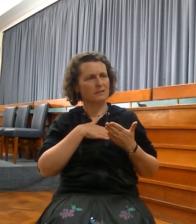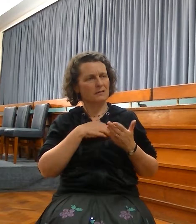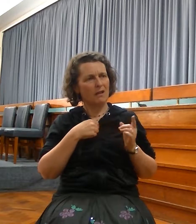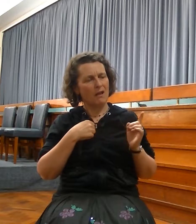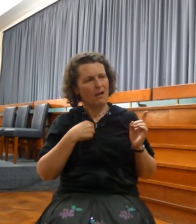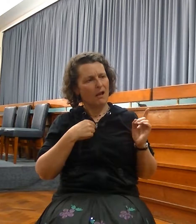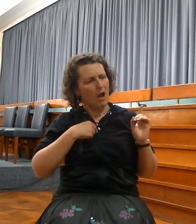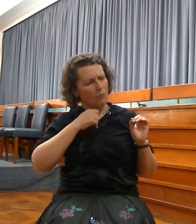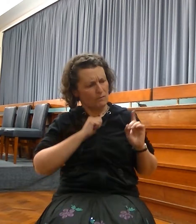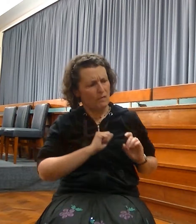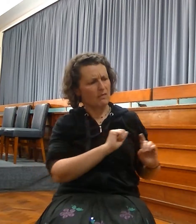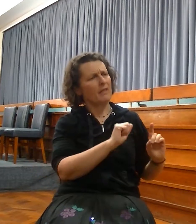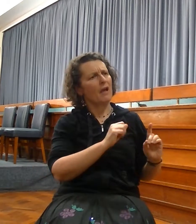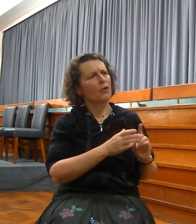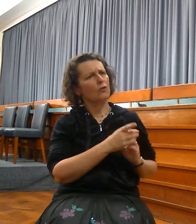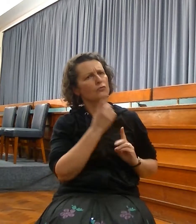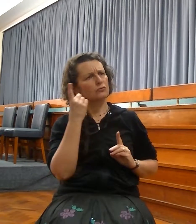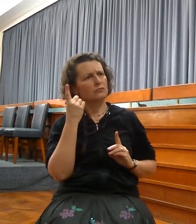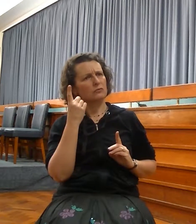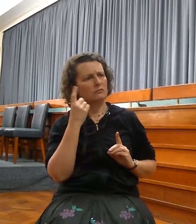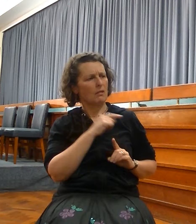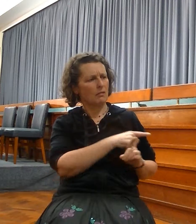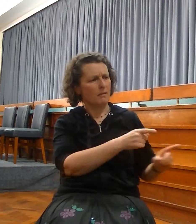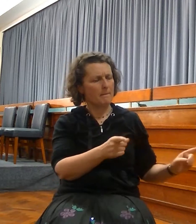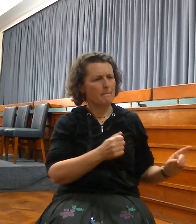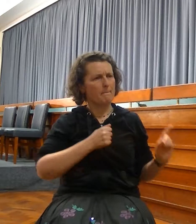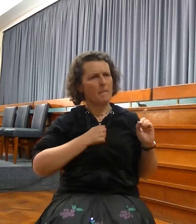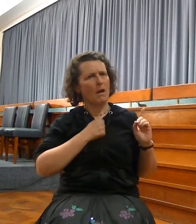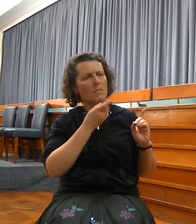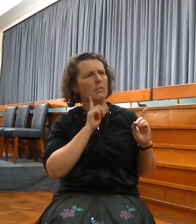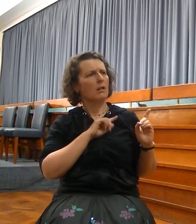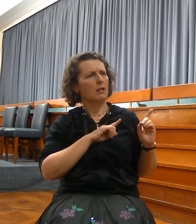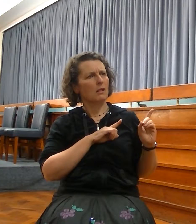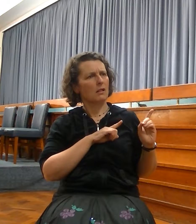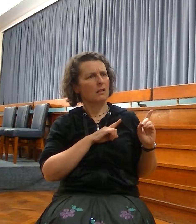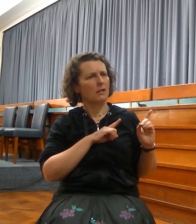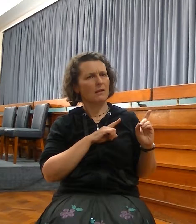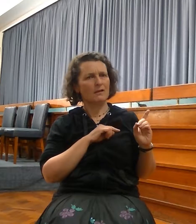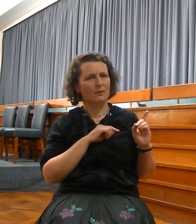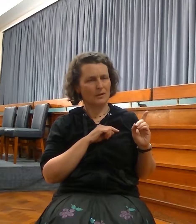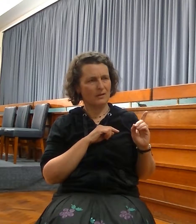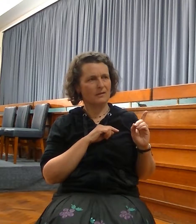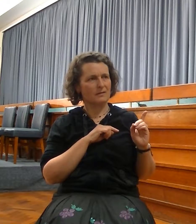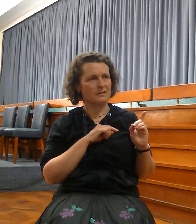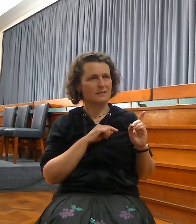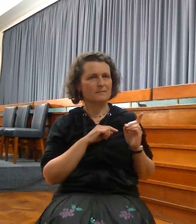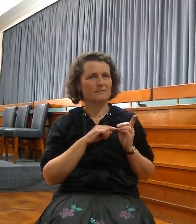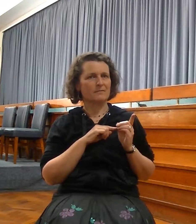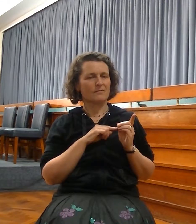people. And listen to this. Now we even have a detail of the New Testament church. It won't be like the Old